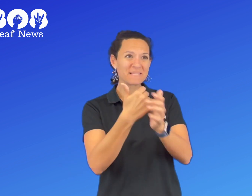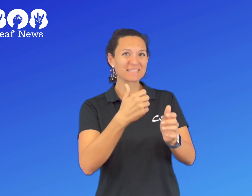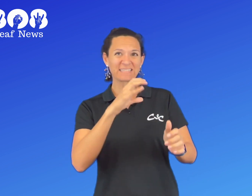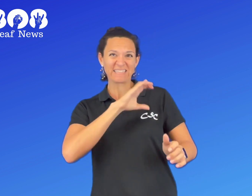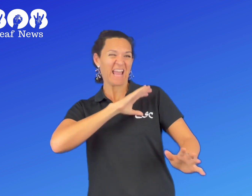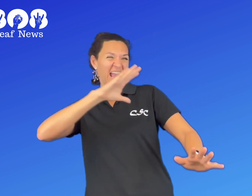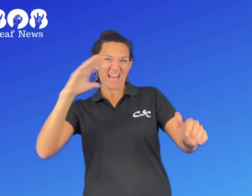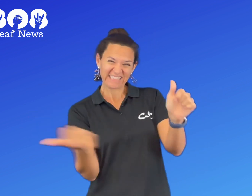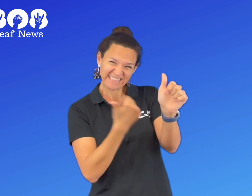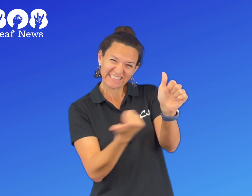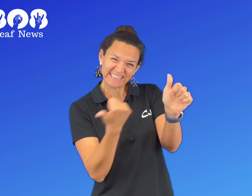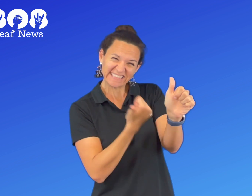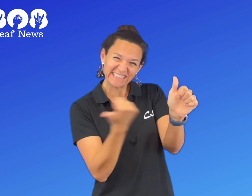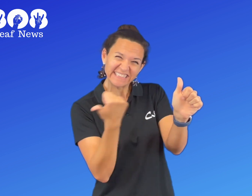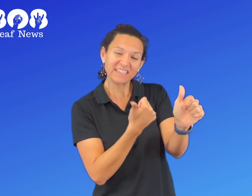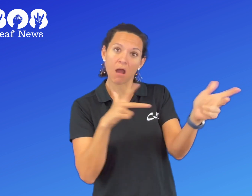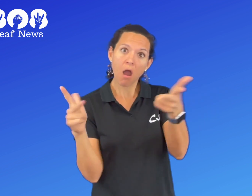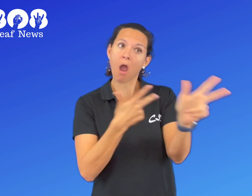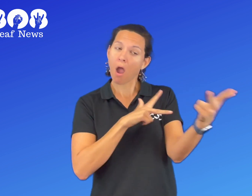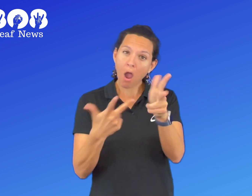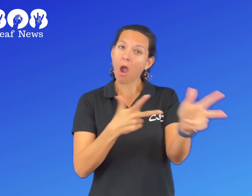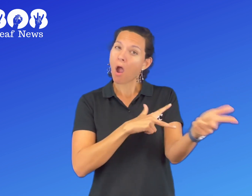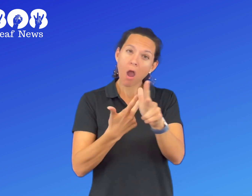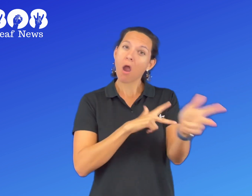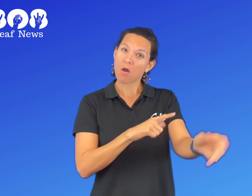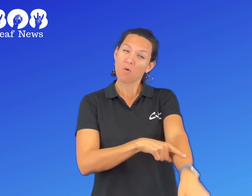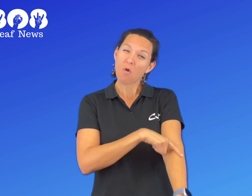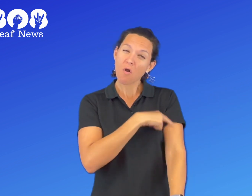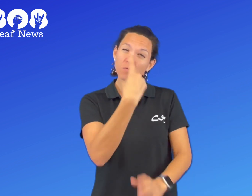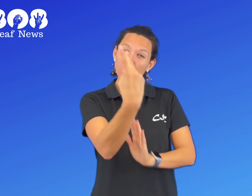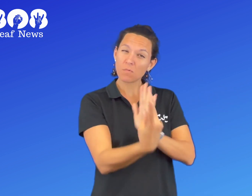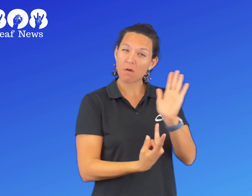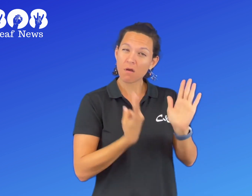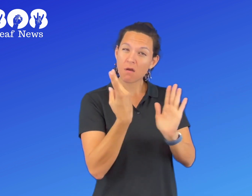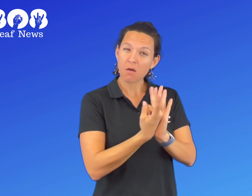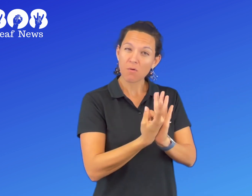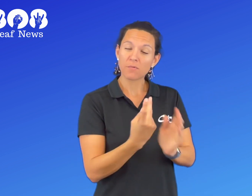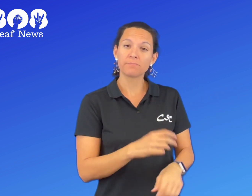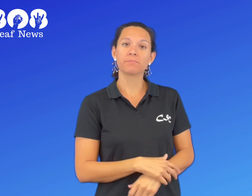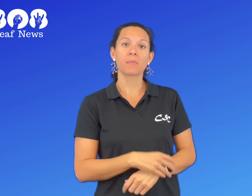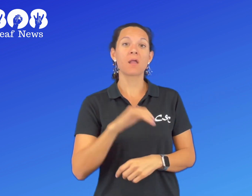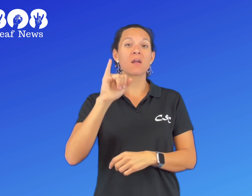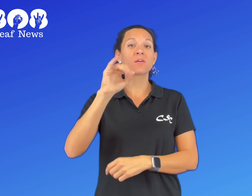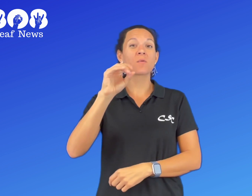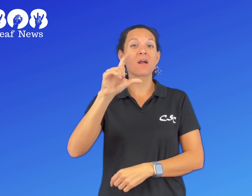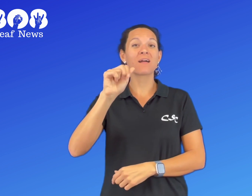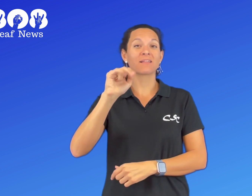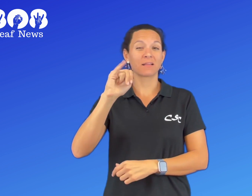The officers chased the suspect for a long two hours, then finally